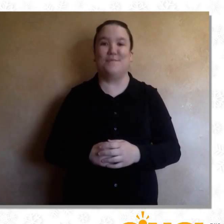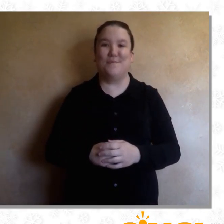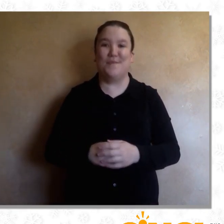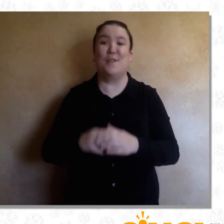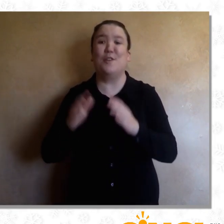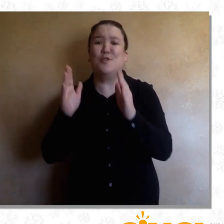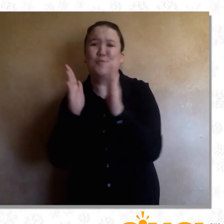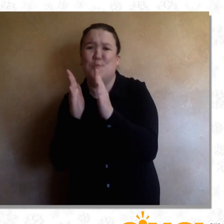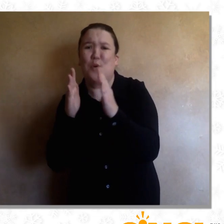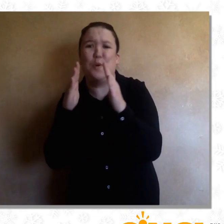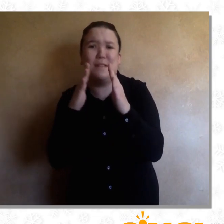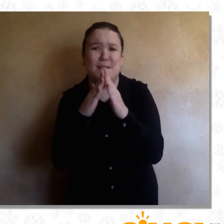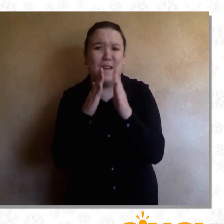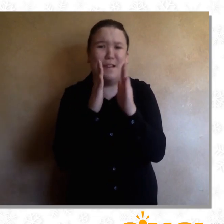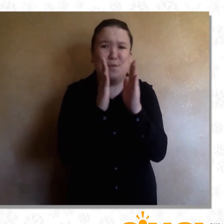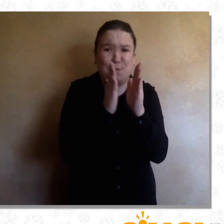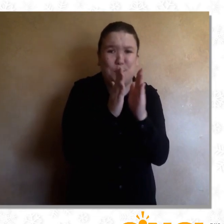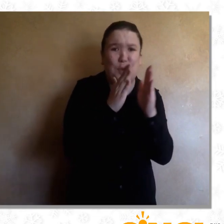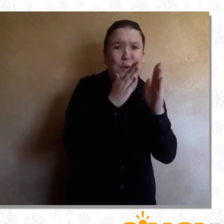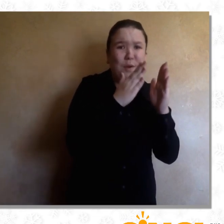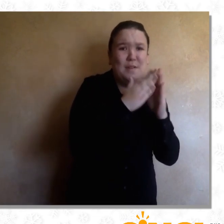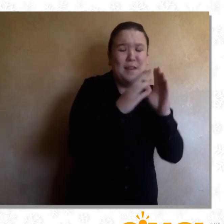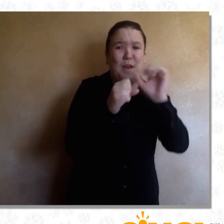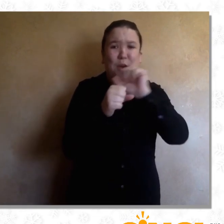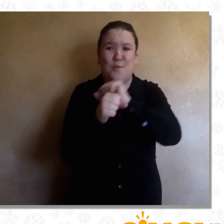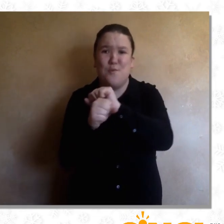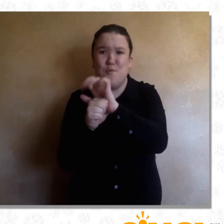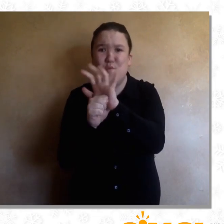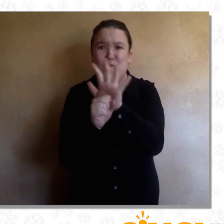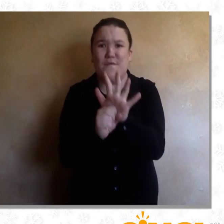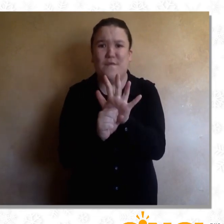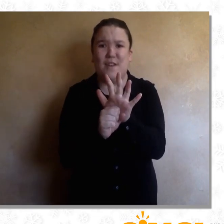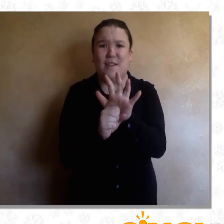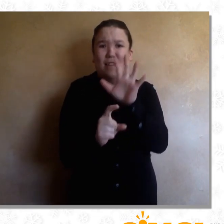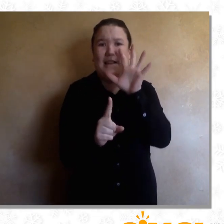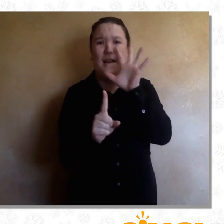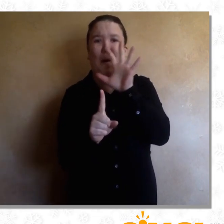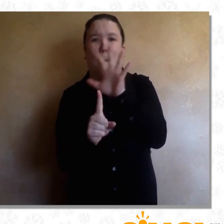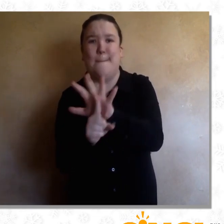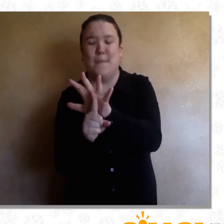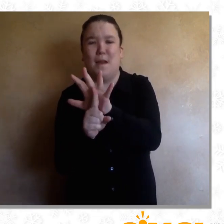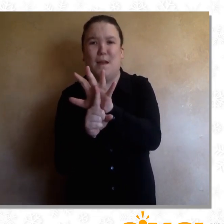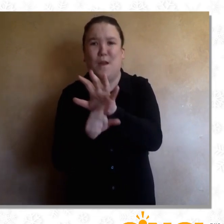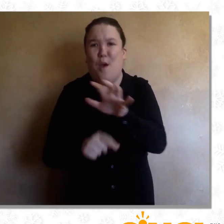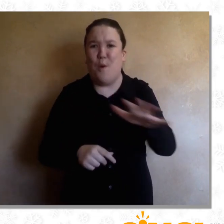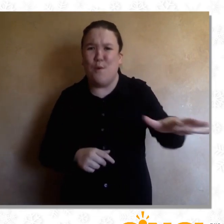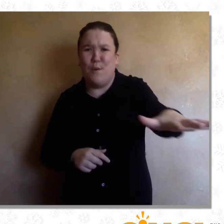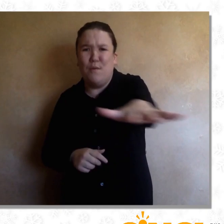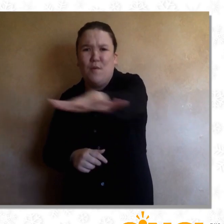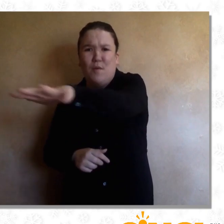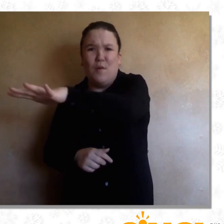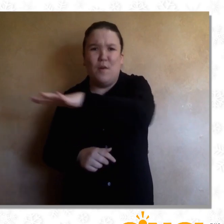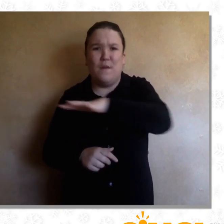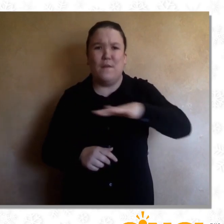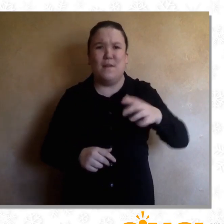Oh, little towns in COVID-land, And how still we